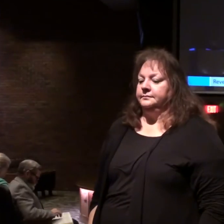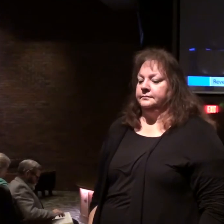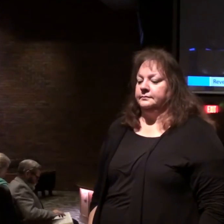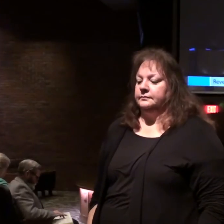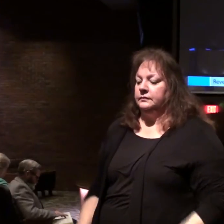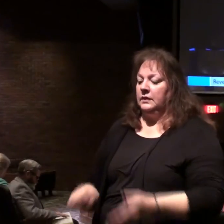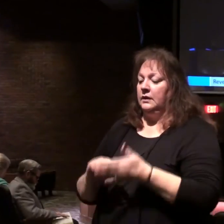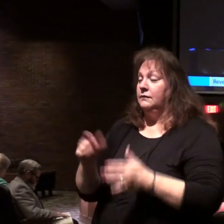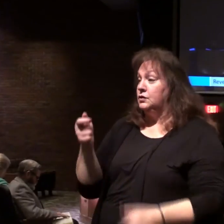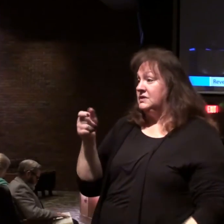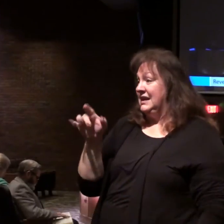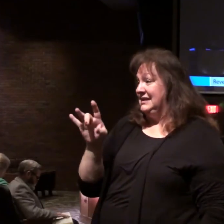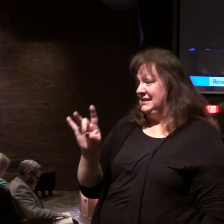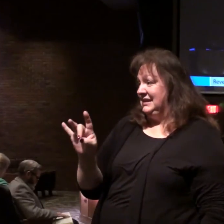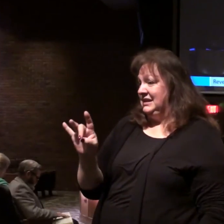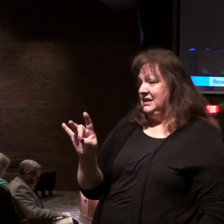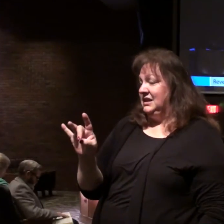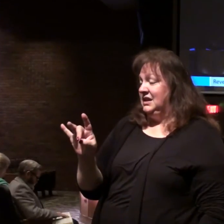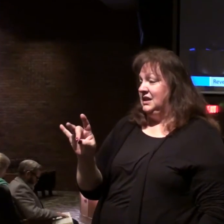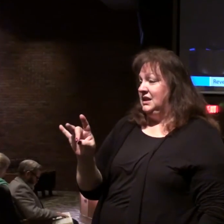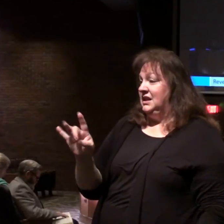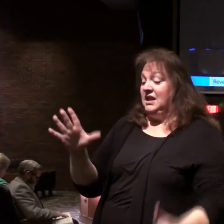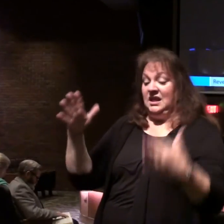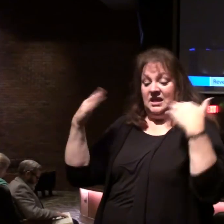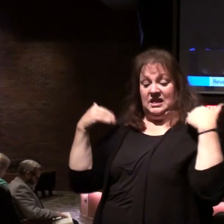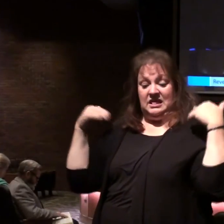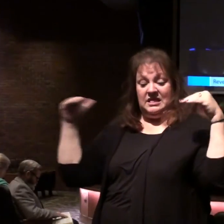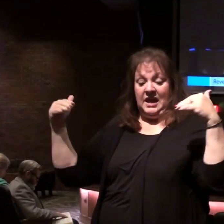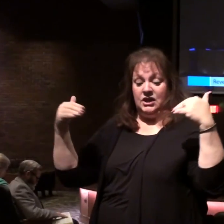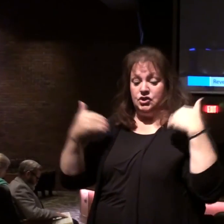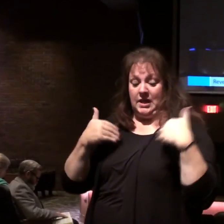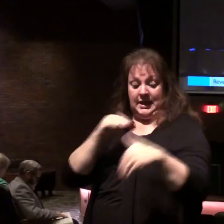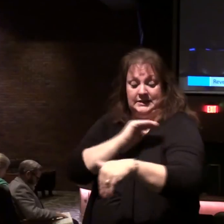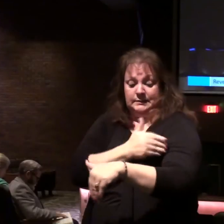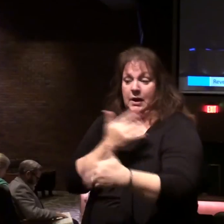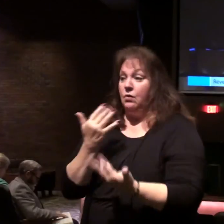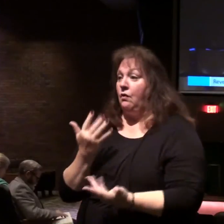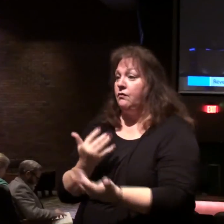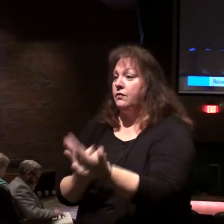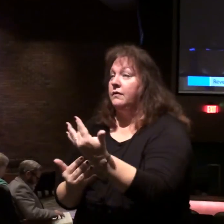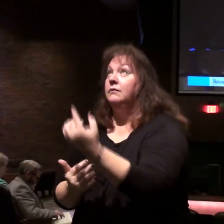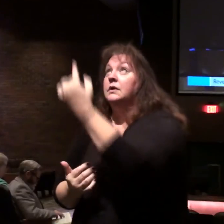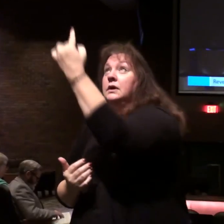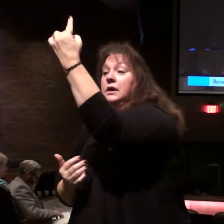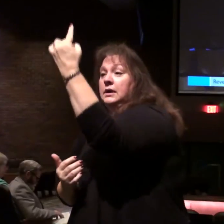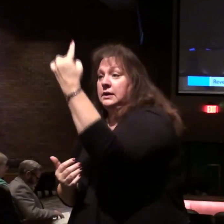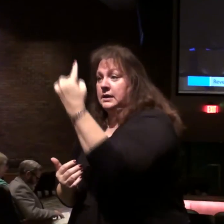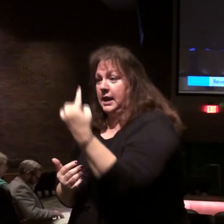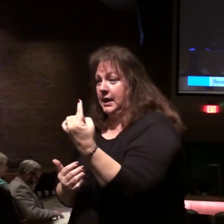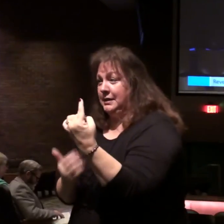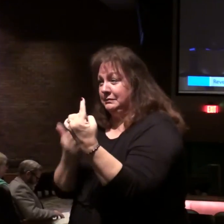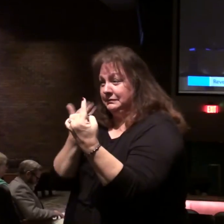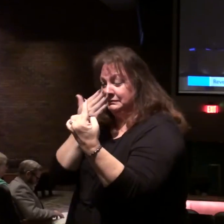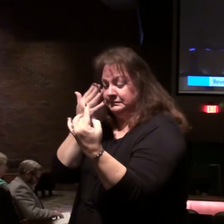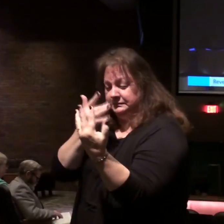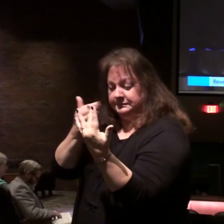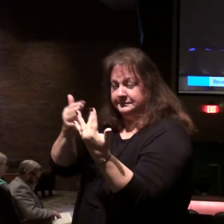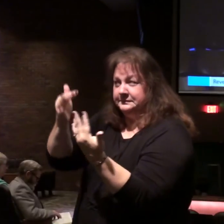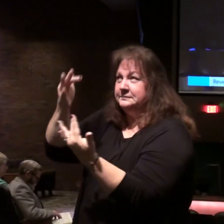Verse 18 the other angel who has power over fire came out from the altar, that altar of incense